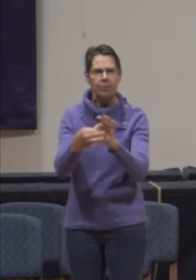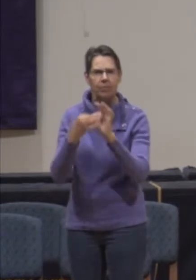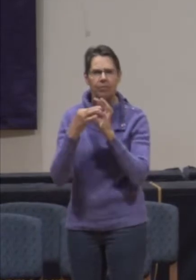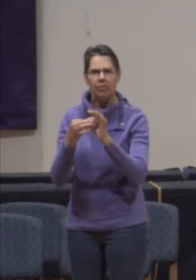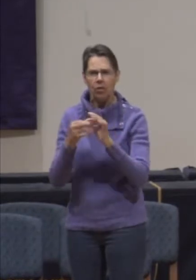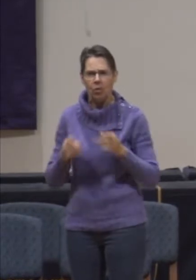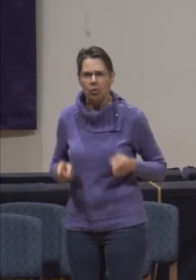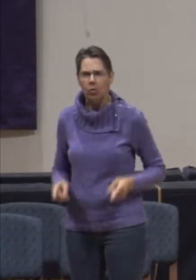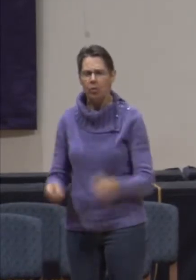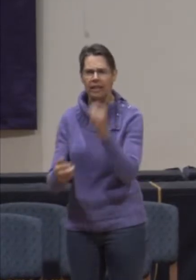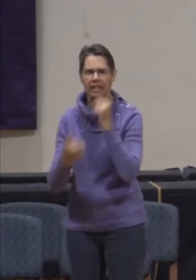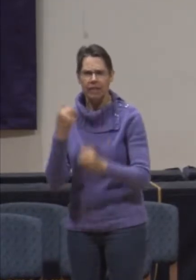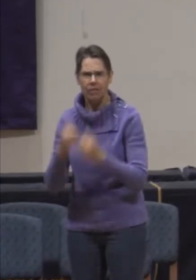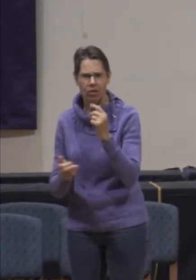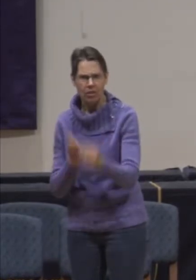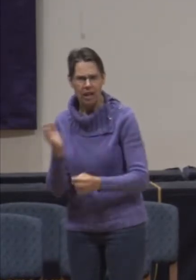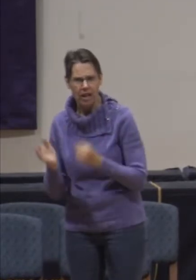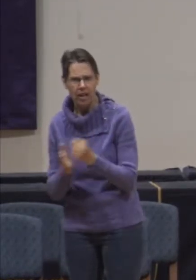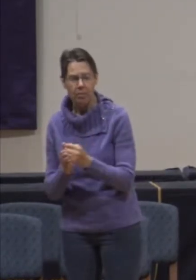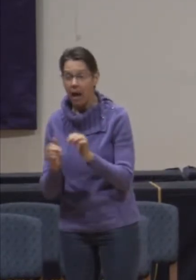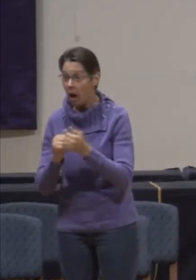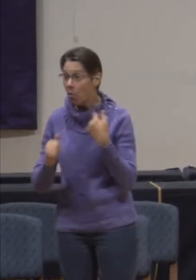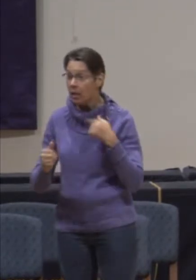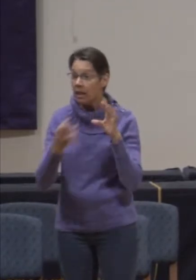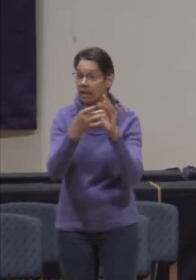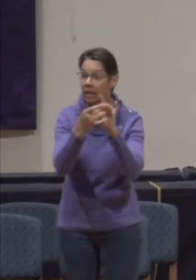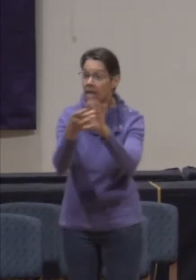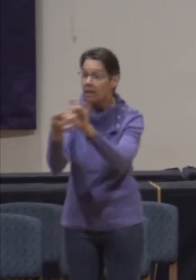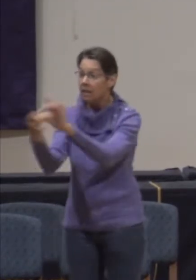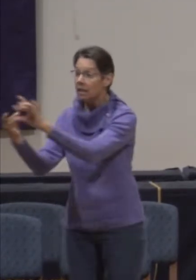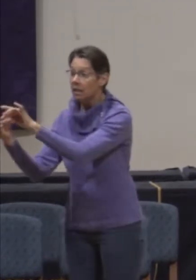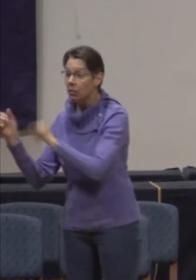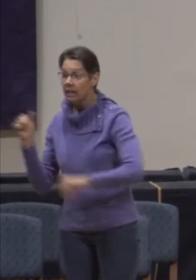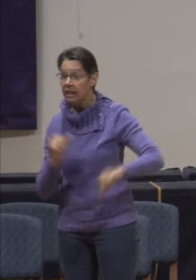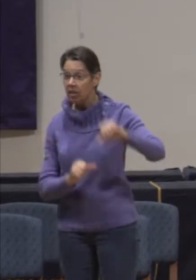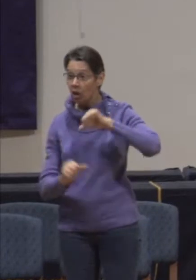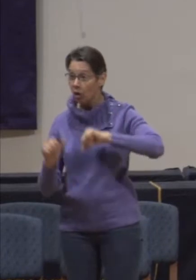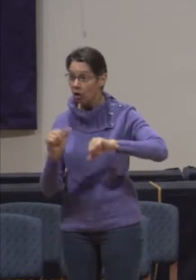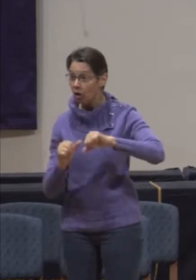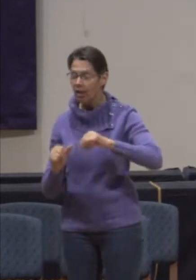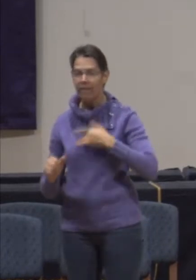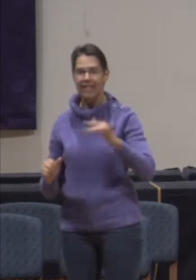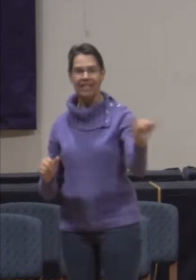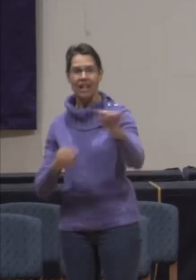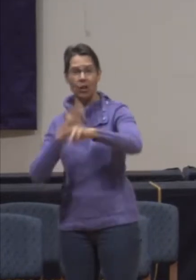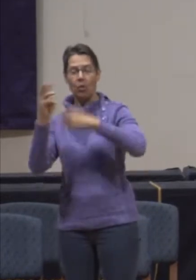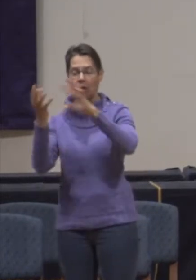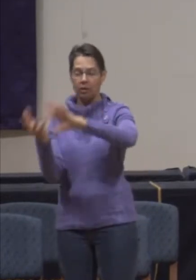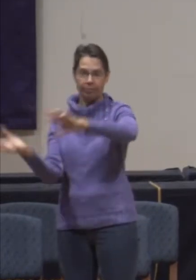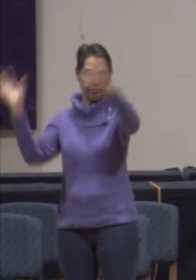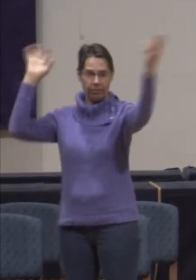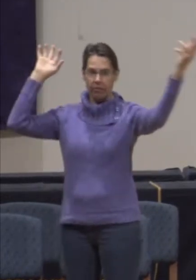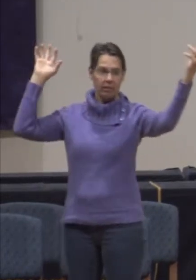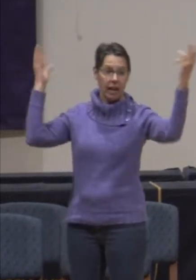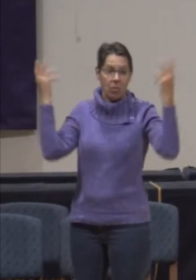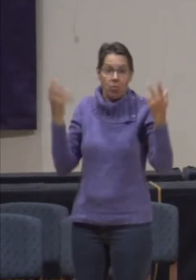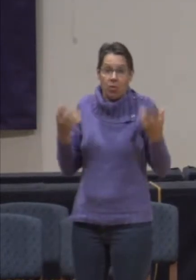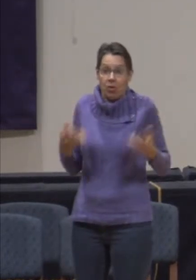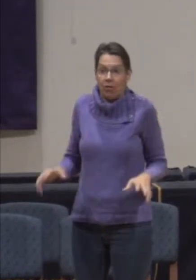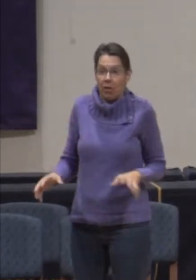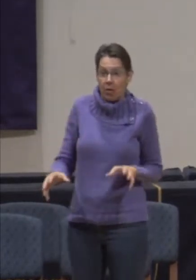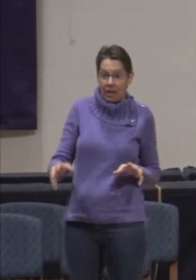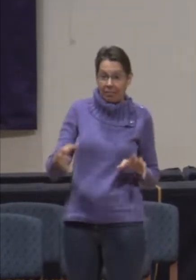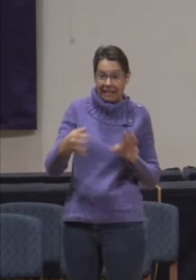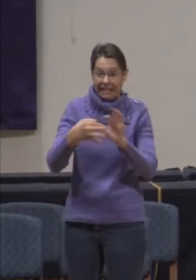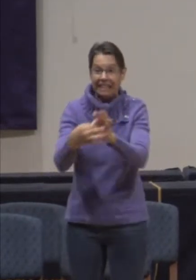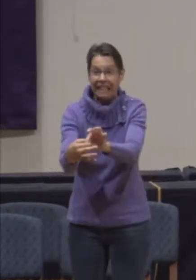struggle of how we connect with one another, when it feels like the world around us is falling apart and we're not sure we want to be connected with